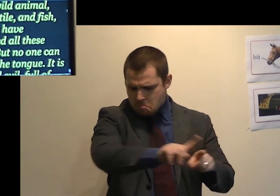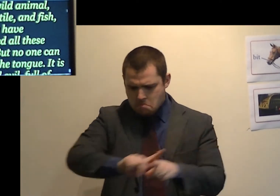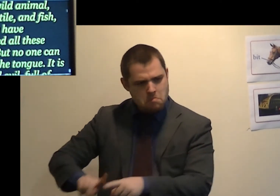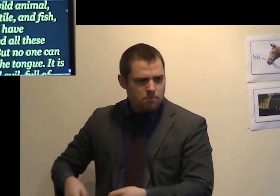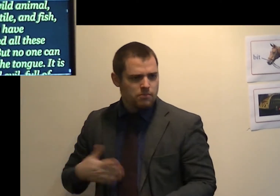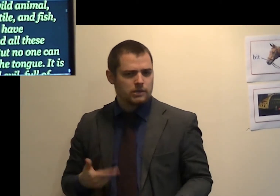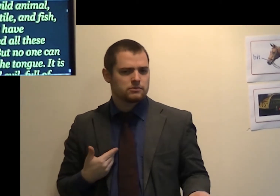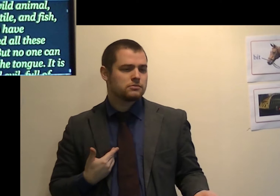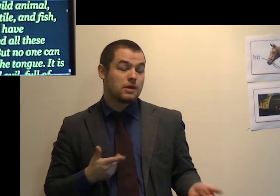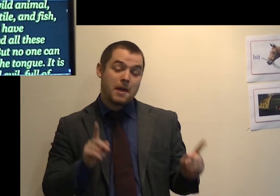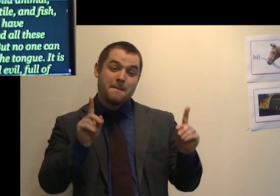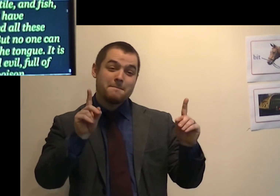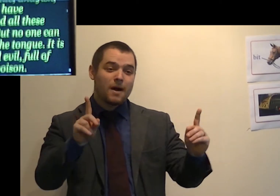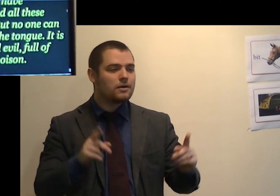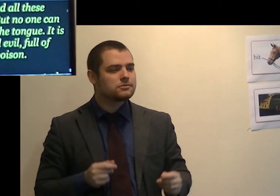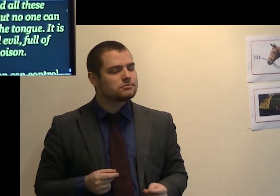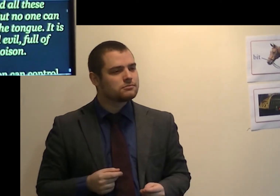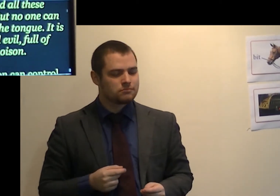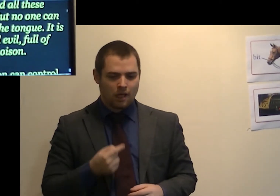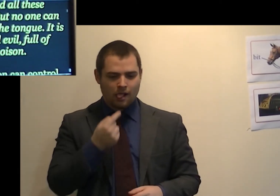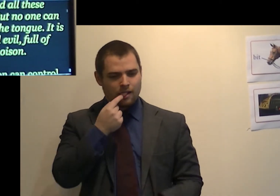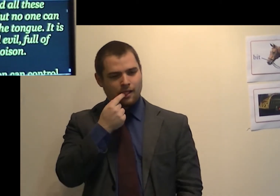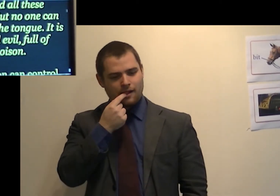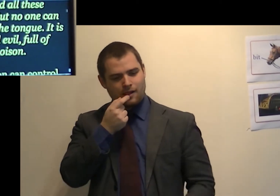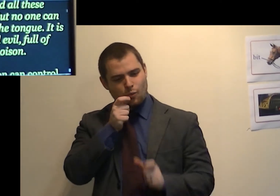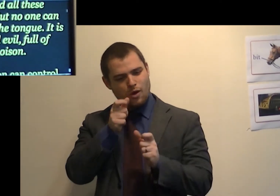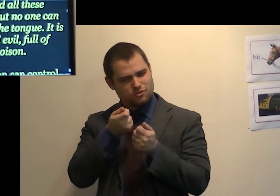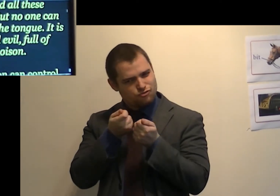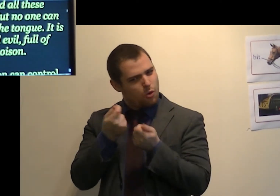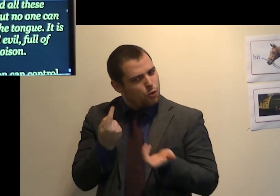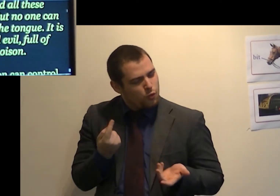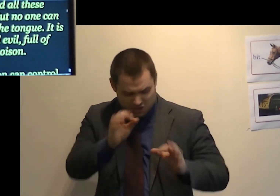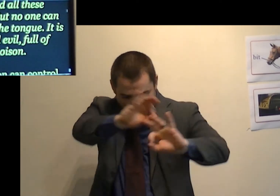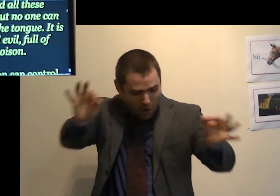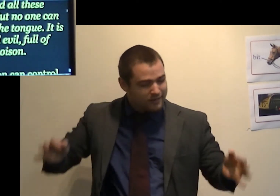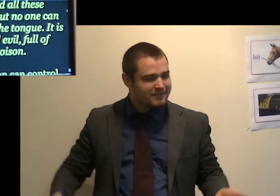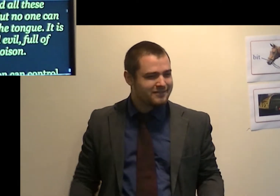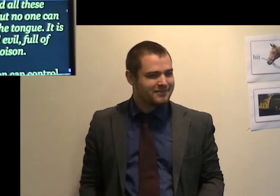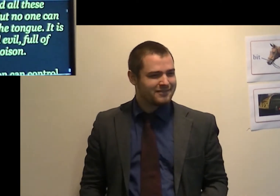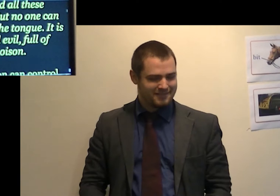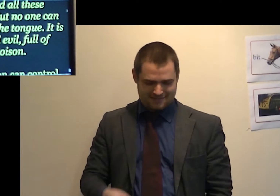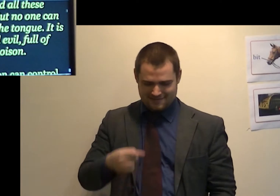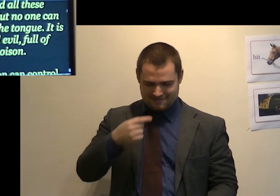But no one can control the tongue. It is wild and evil,